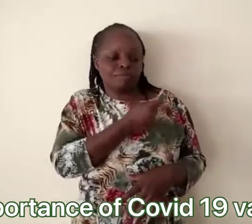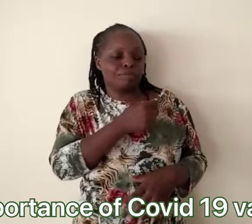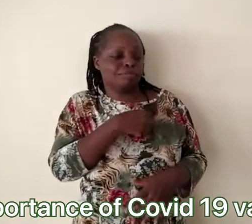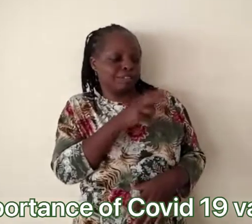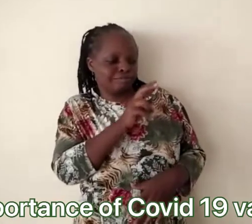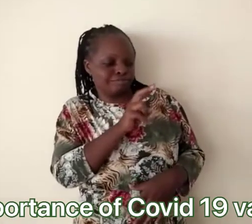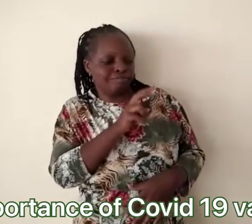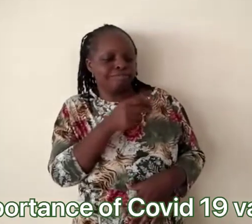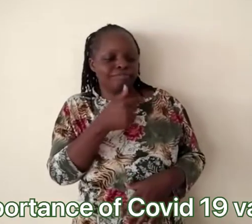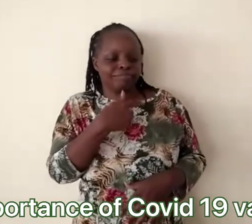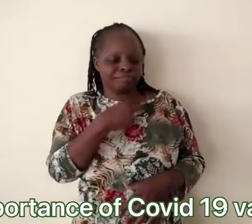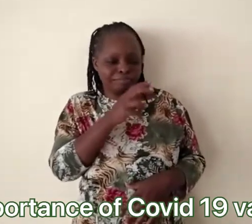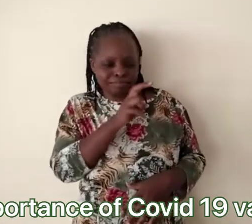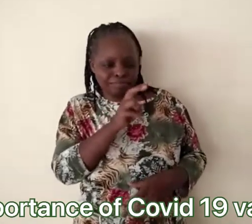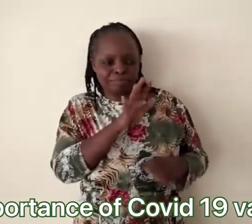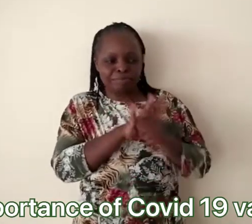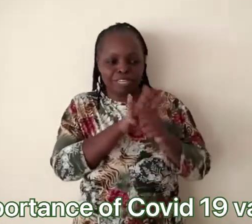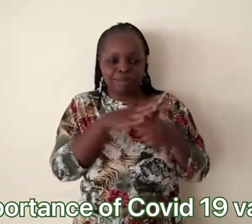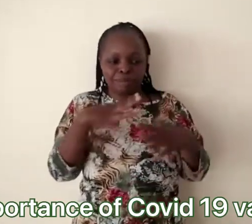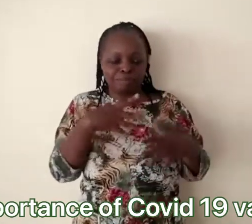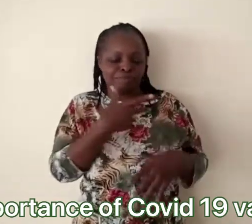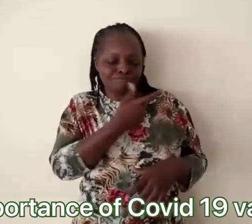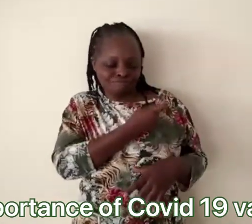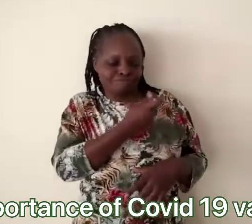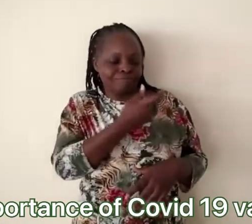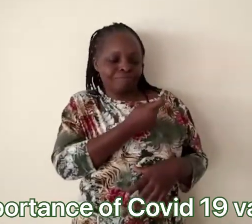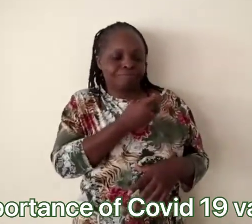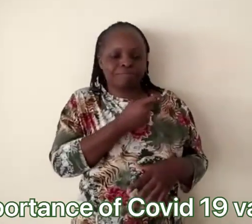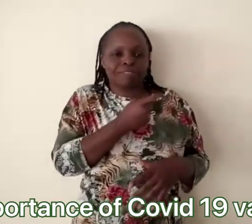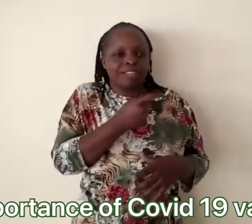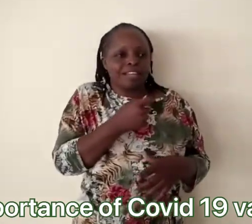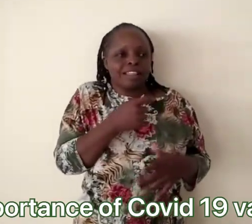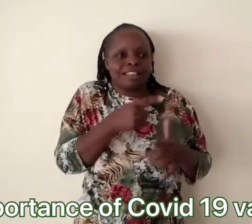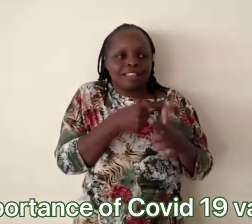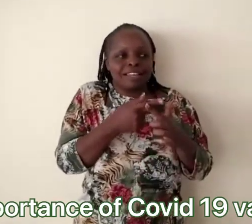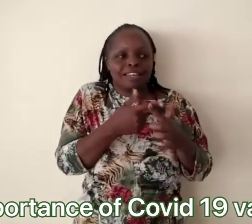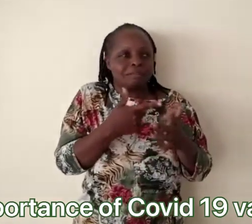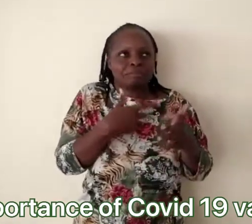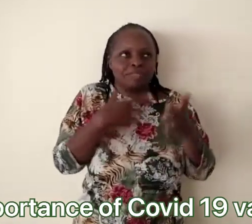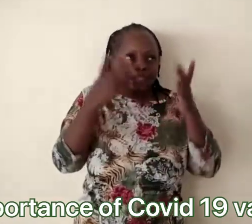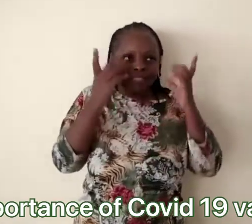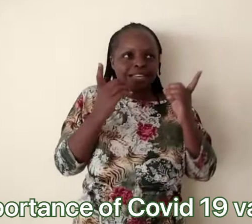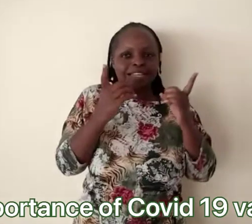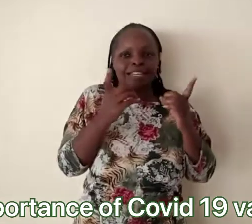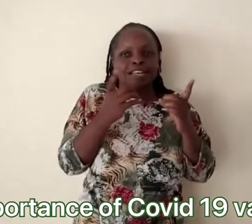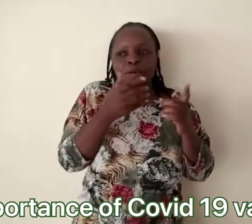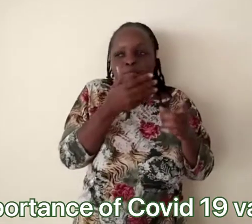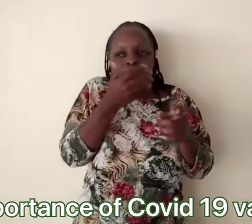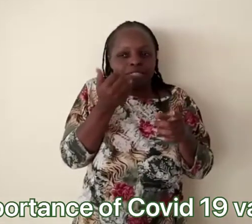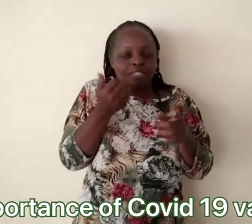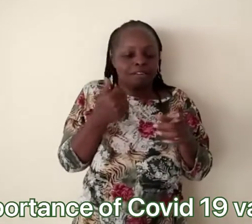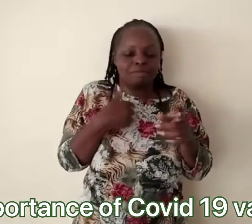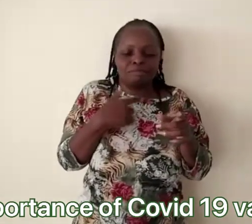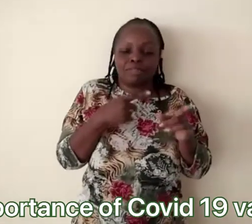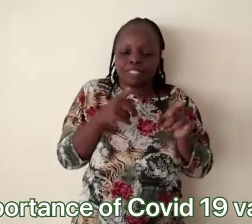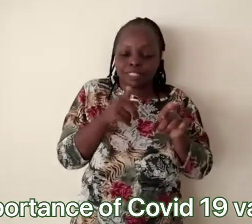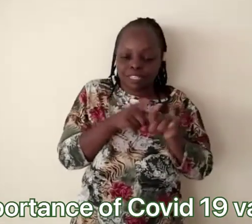saw so many people who were vaccinated, I was looking at the signs and symptoms. So, I